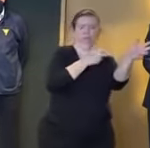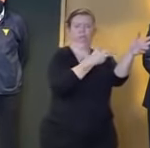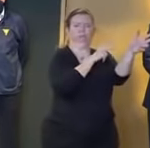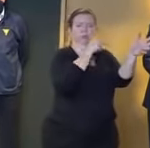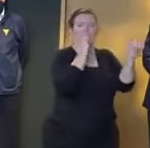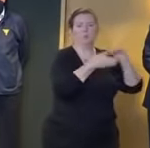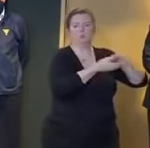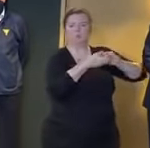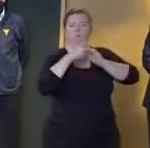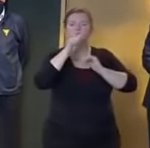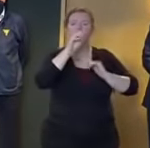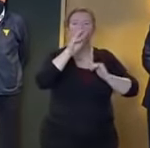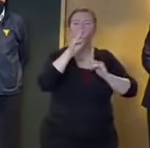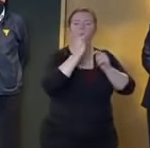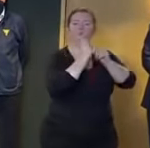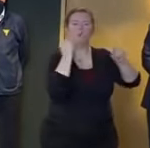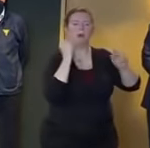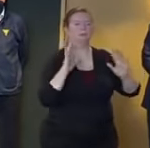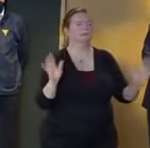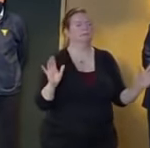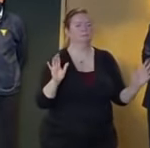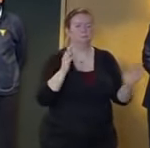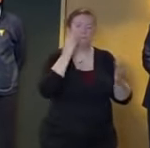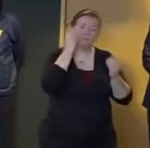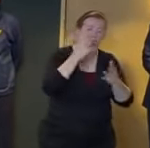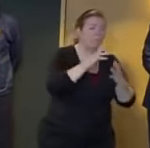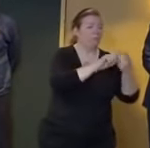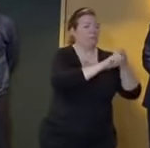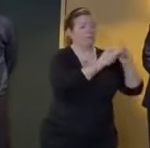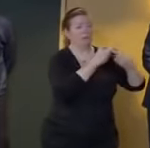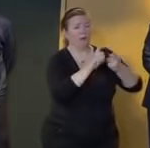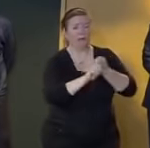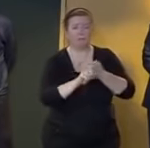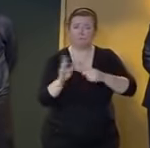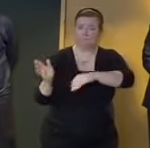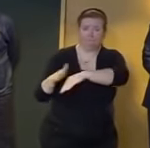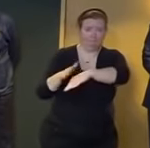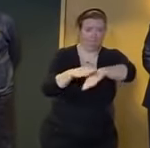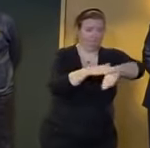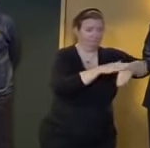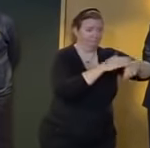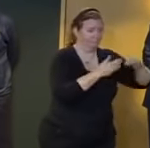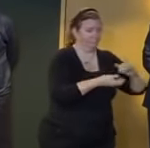you get that message out because it is important for us to make sure that everyone is safe